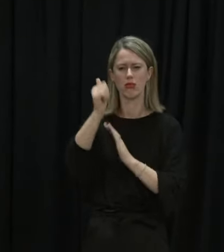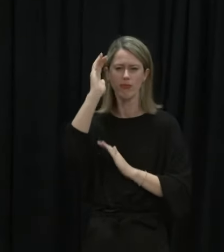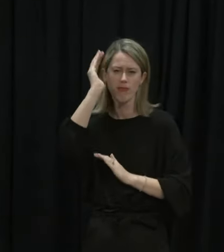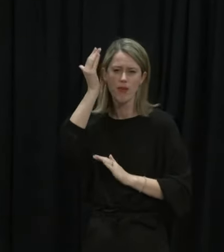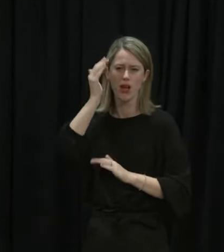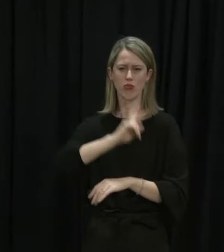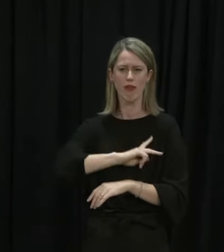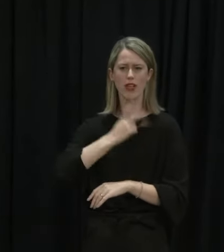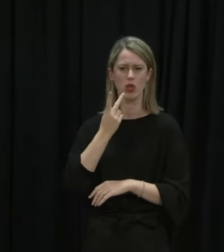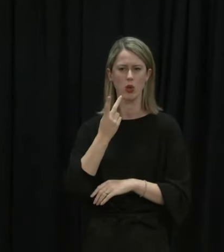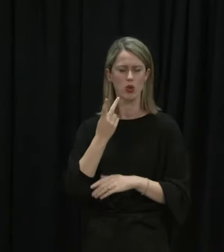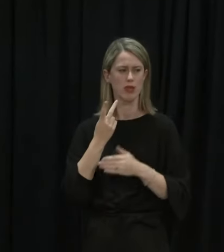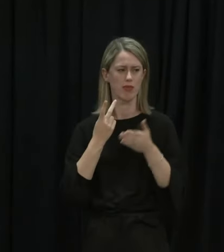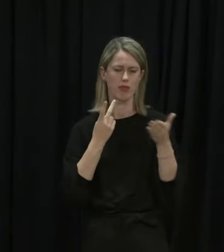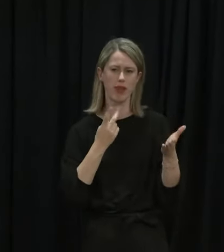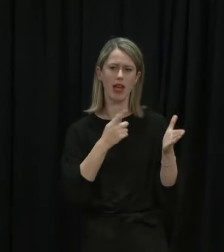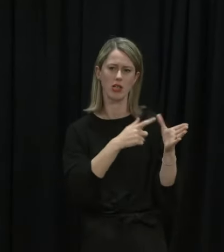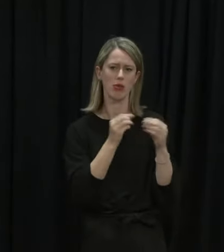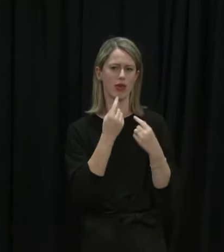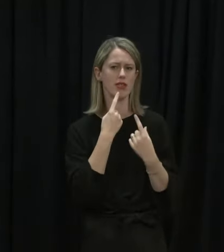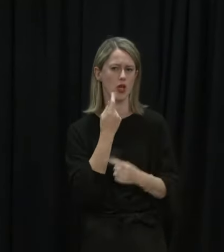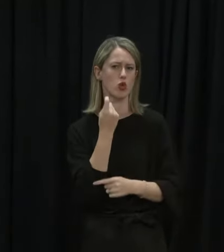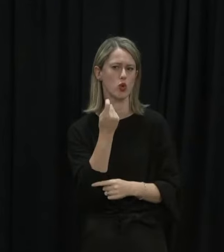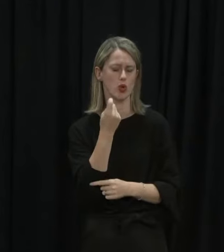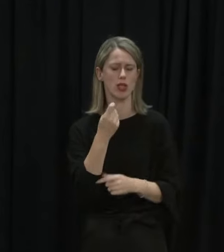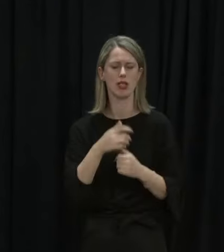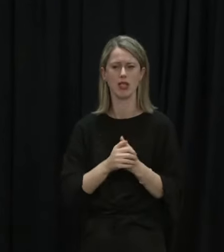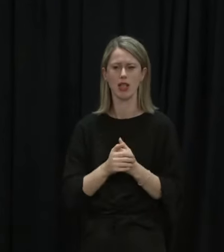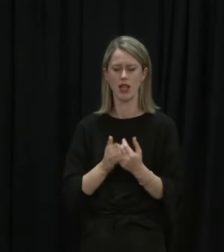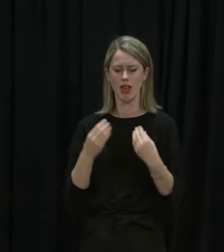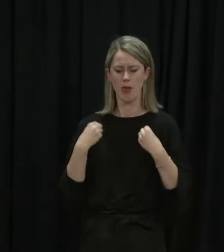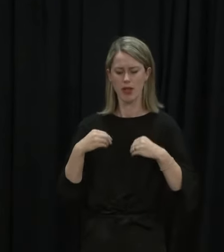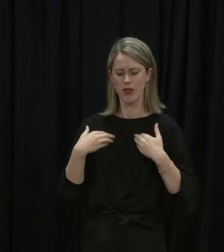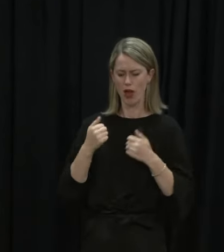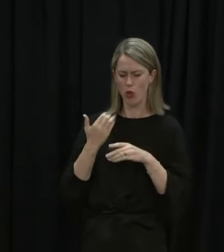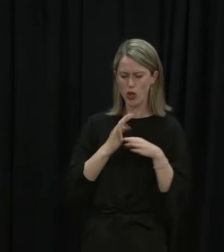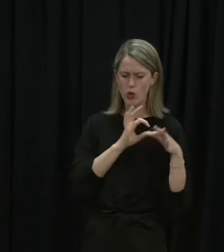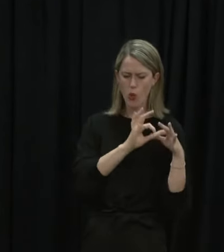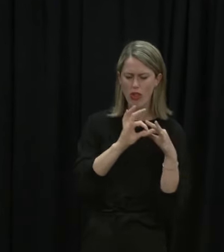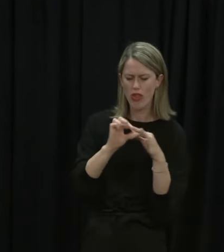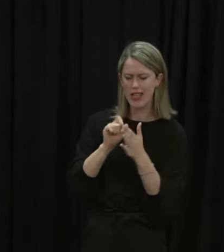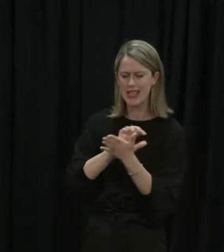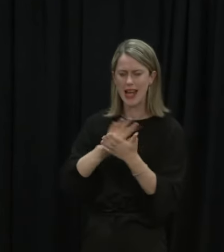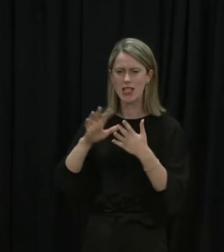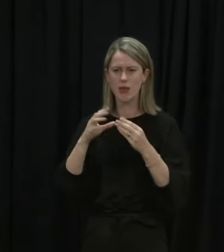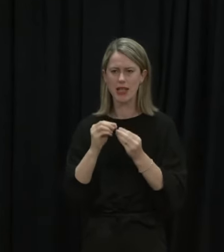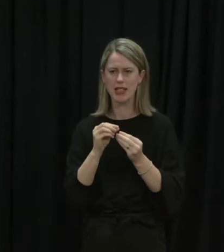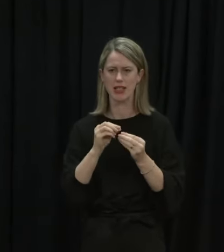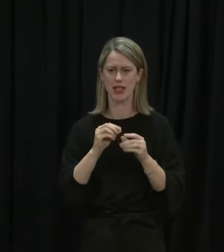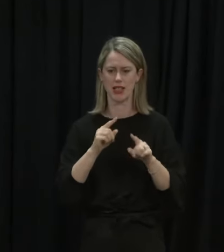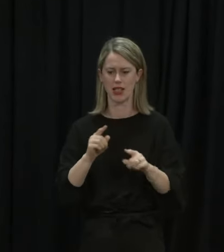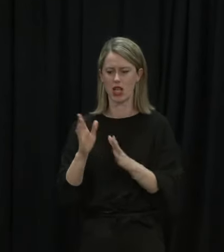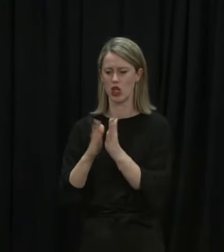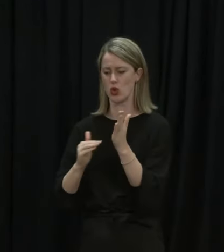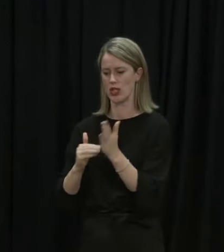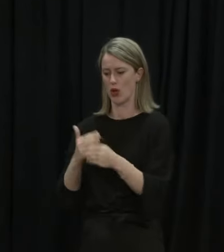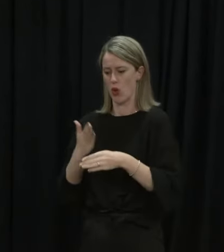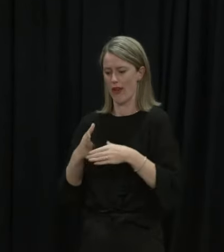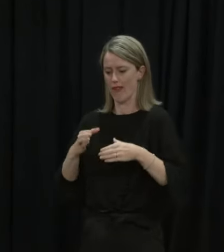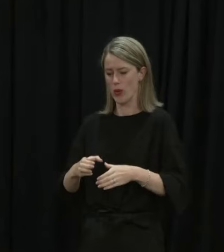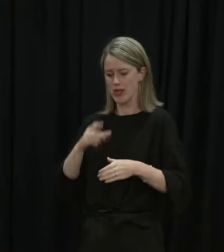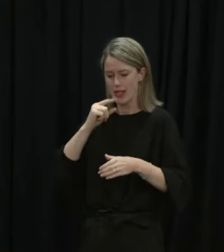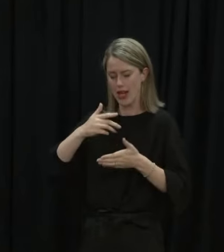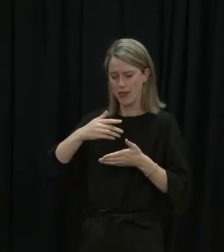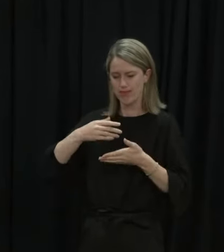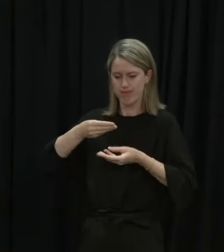Dr Bloomfield, who I'll turn to in a moment, through the Ministry of Health, works with the DHBs. We've shared workforce from around the country to make sure